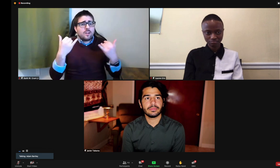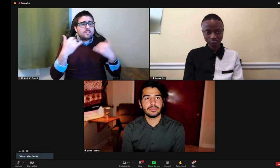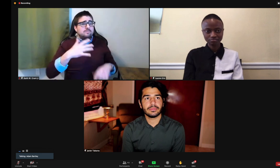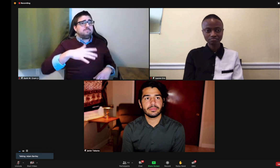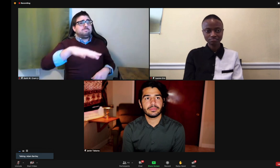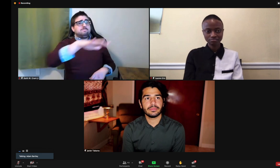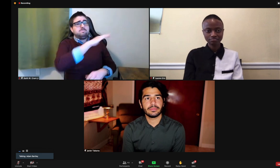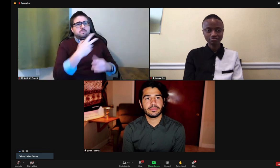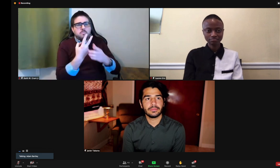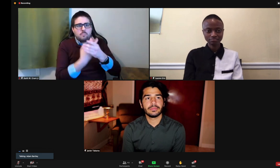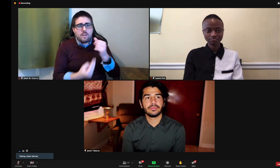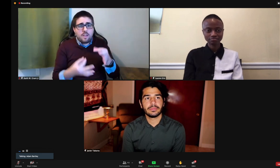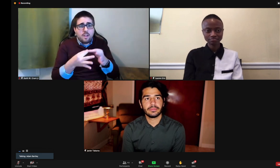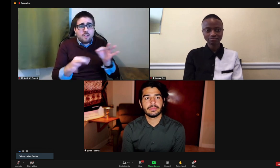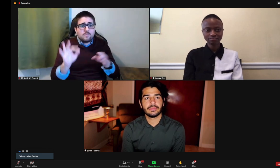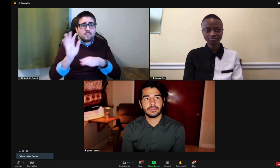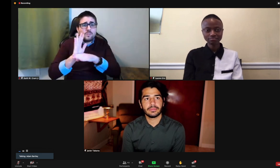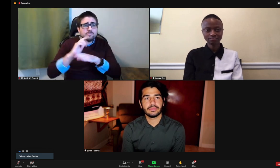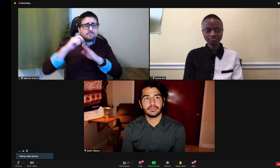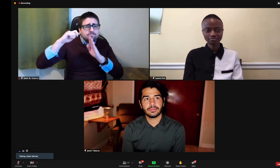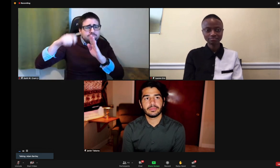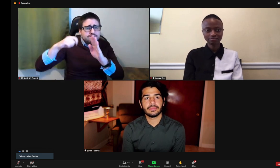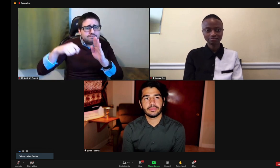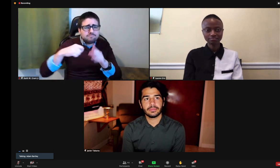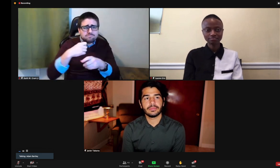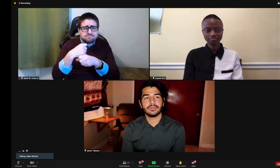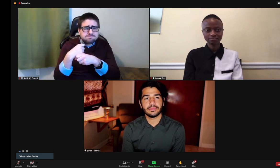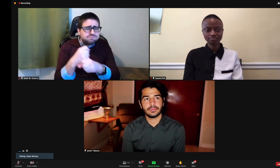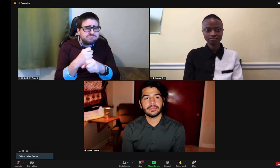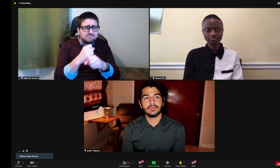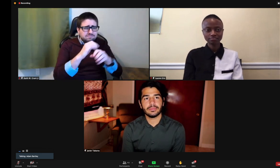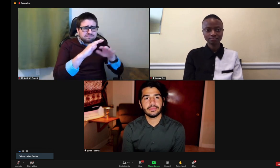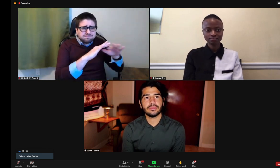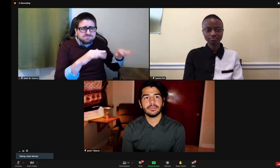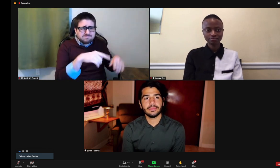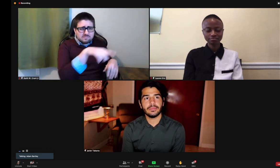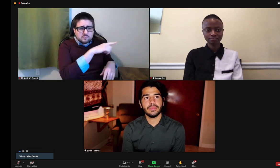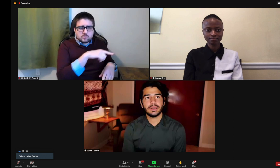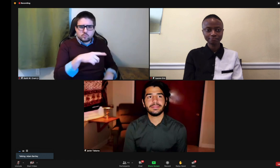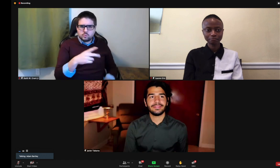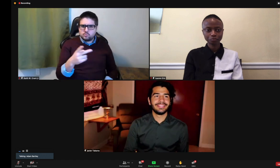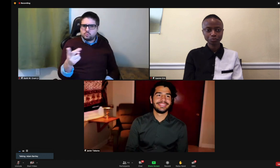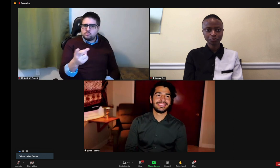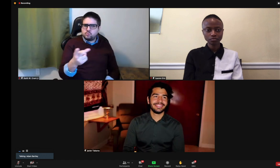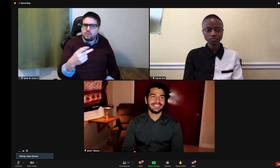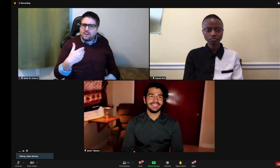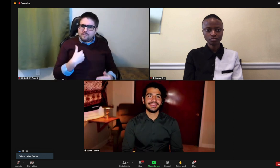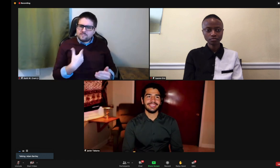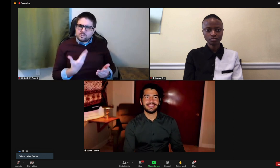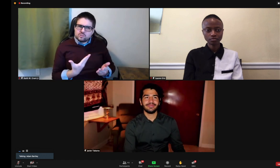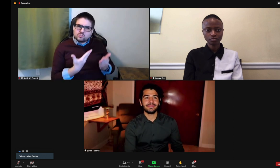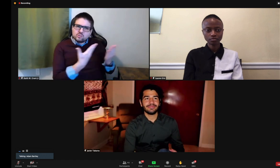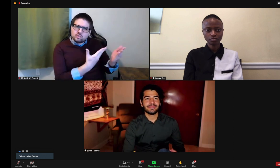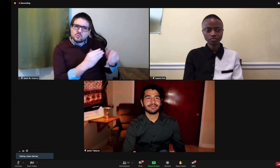and ask you more about this. Creating bilingual media content is such